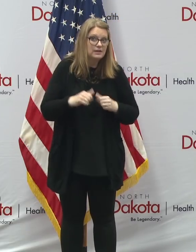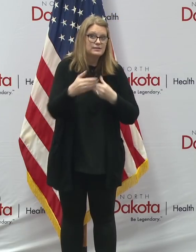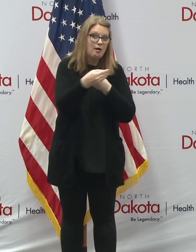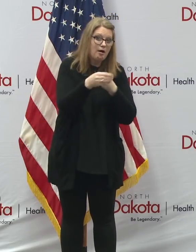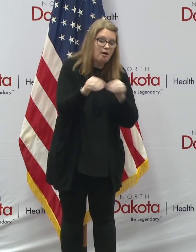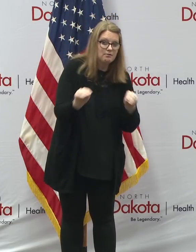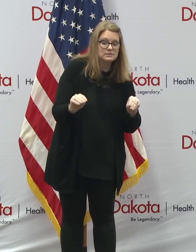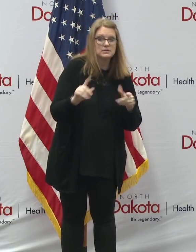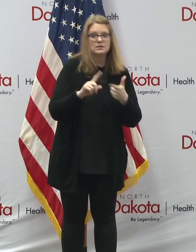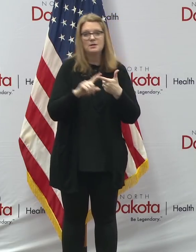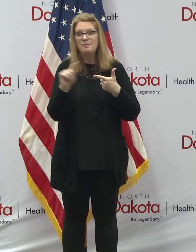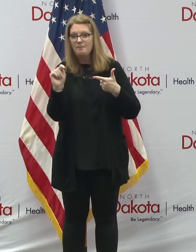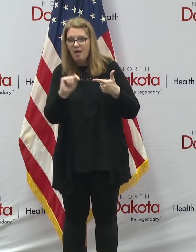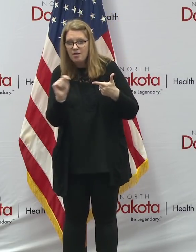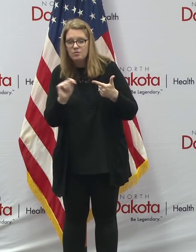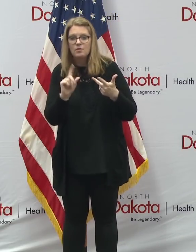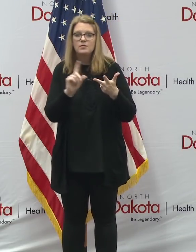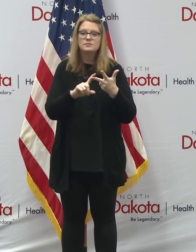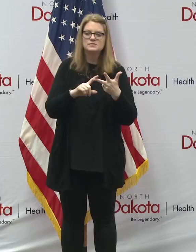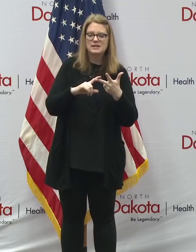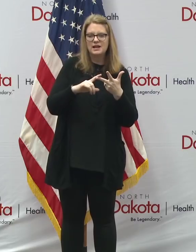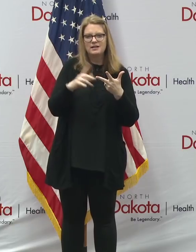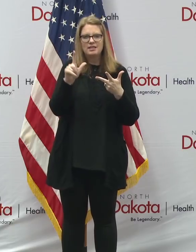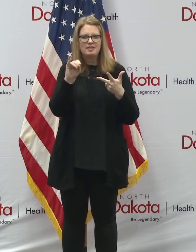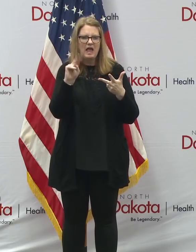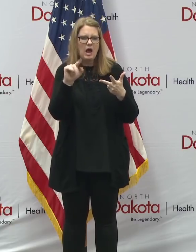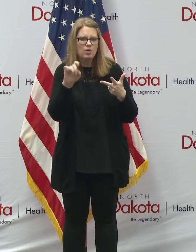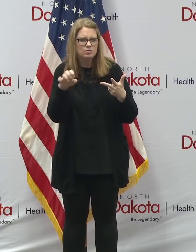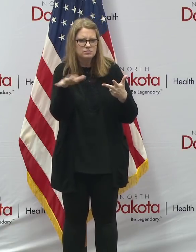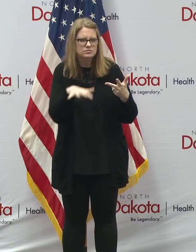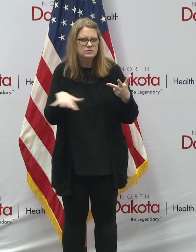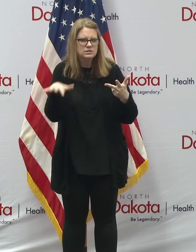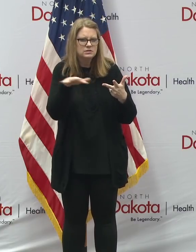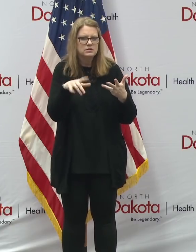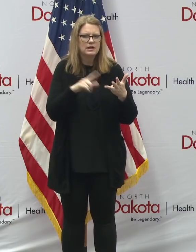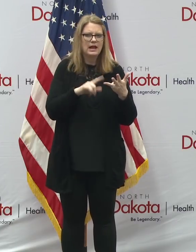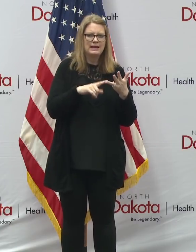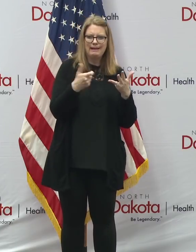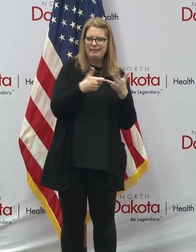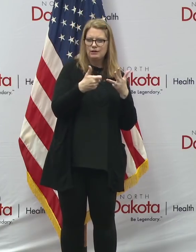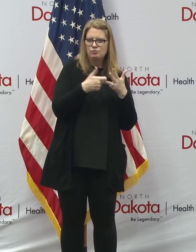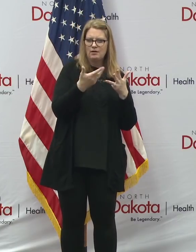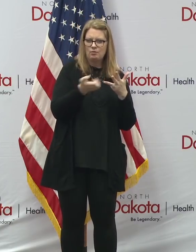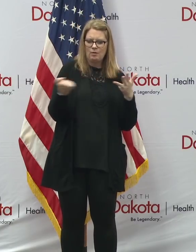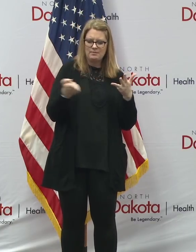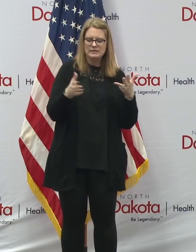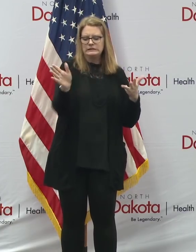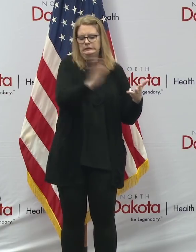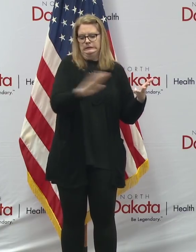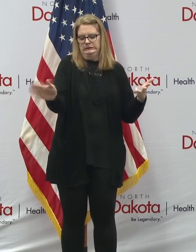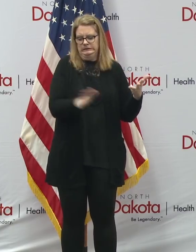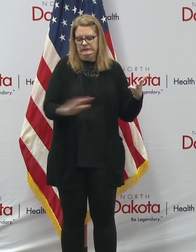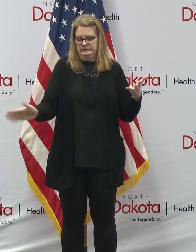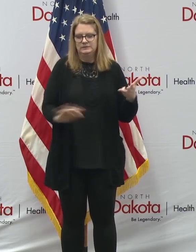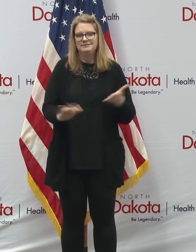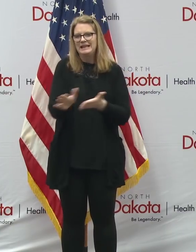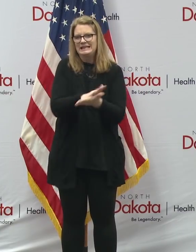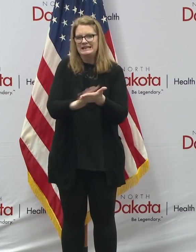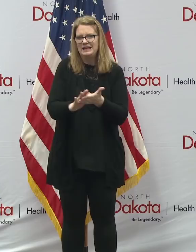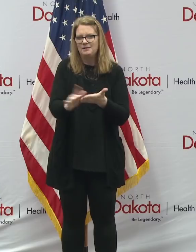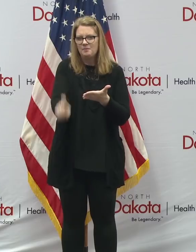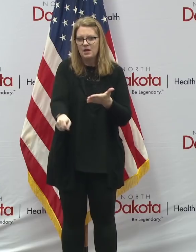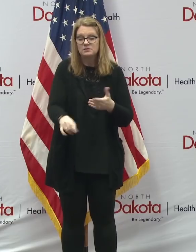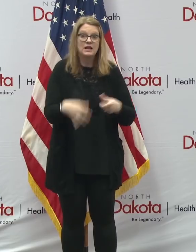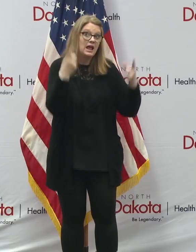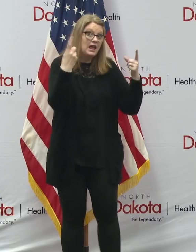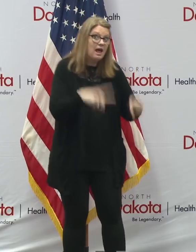offices, bathrooms, common areas, and shared electronic equipment. Should an employee become sick during